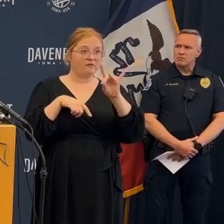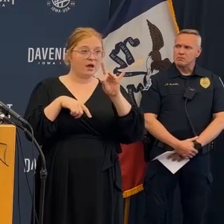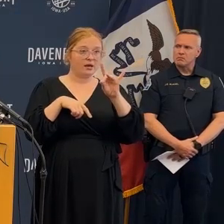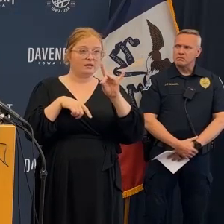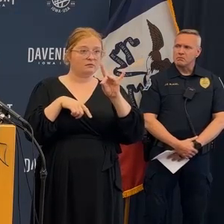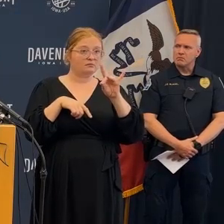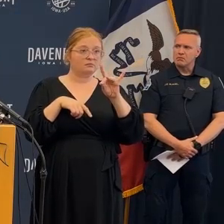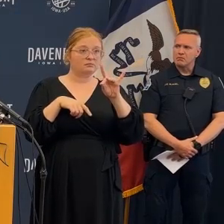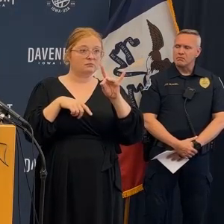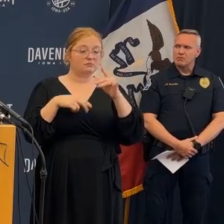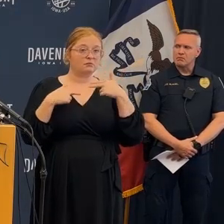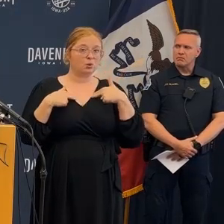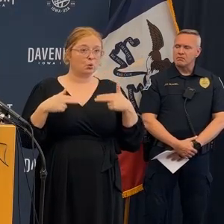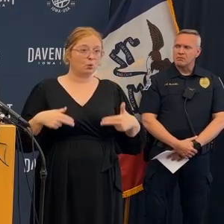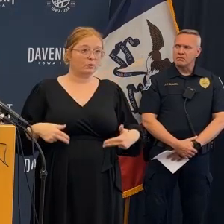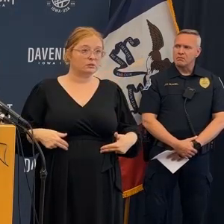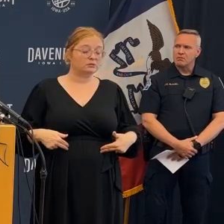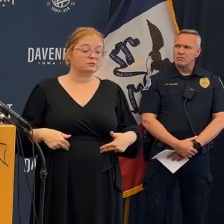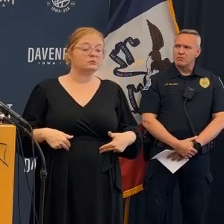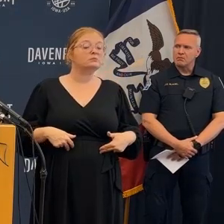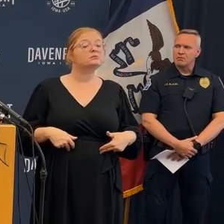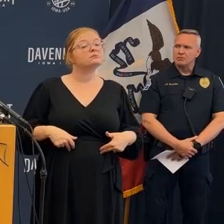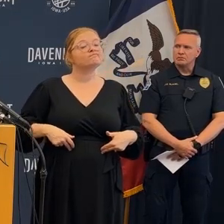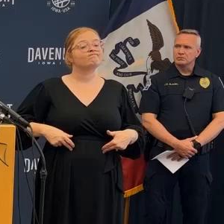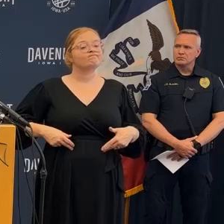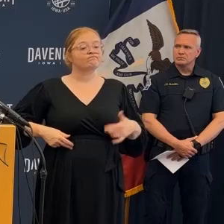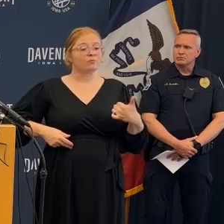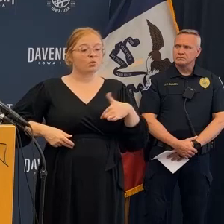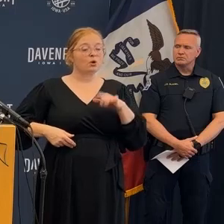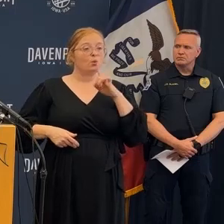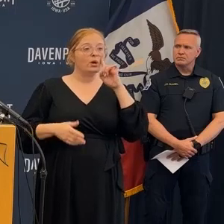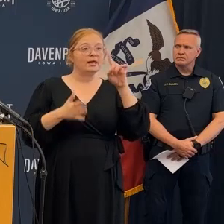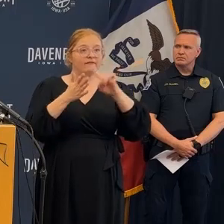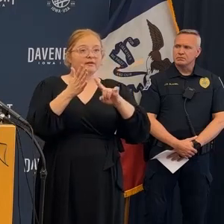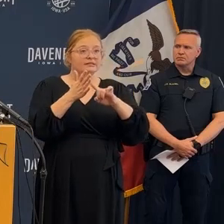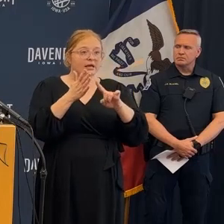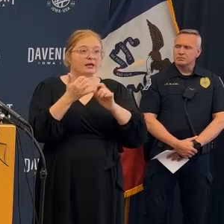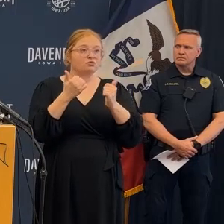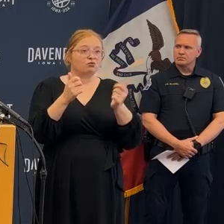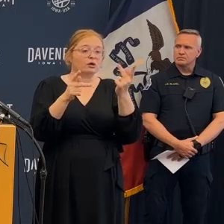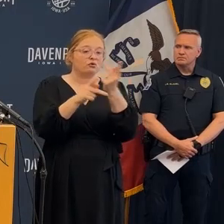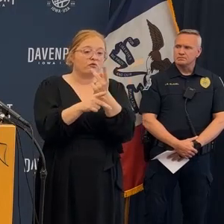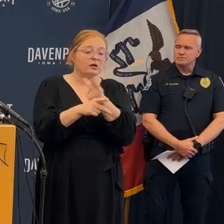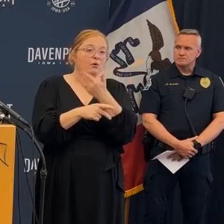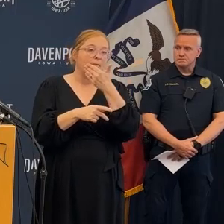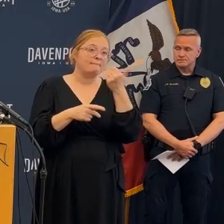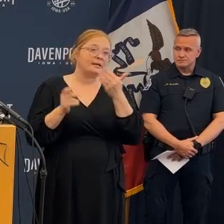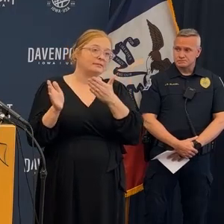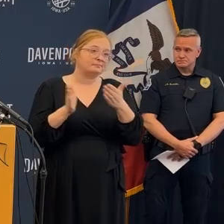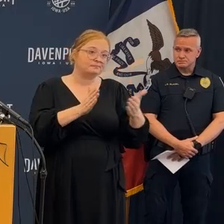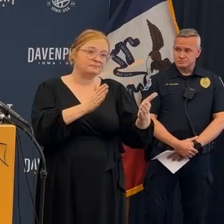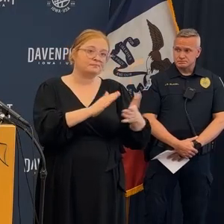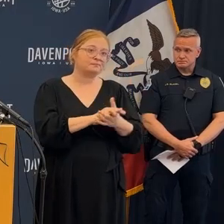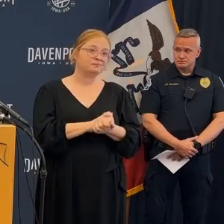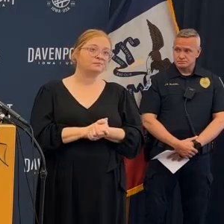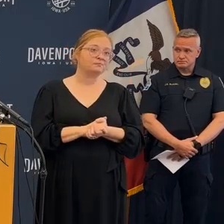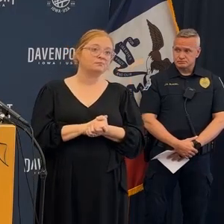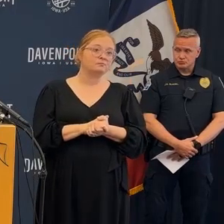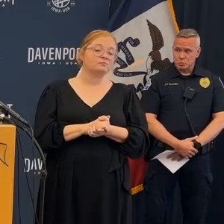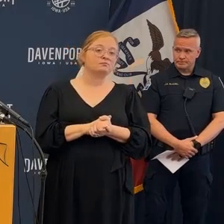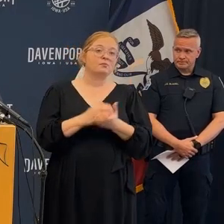knowing that this could be a place of rest for some of the unaccounted we are